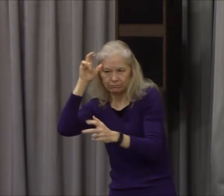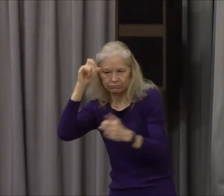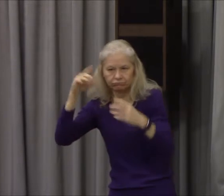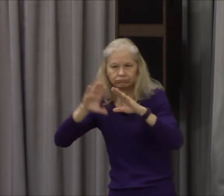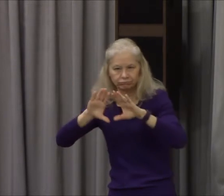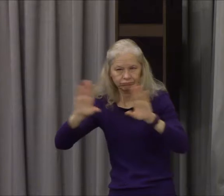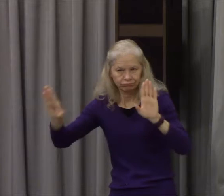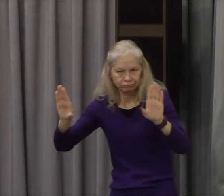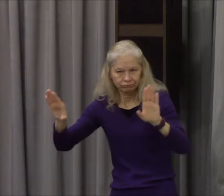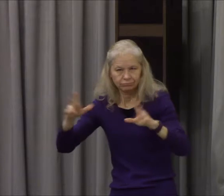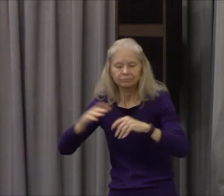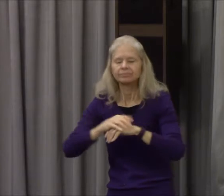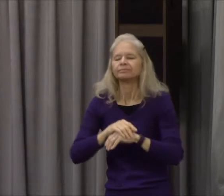and sin came into the world